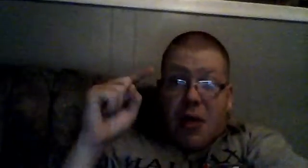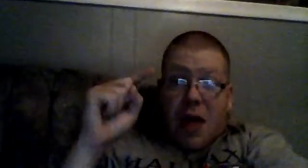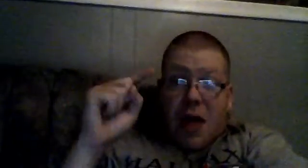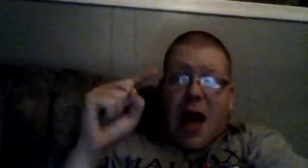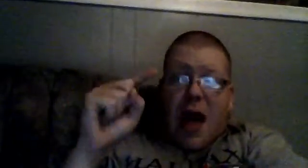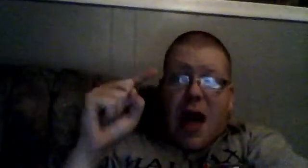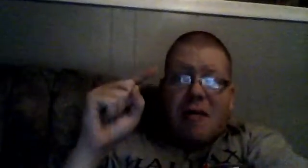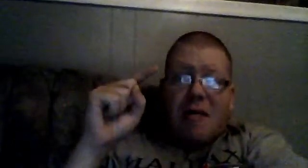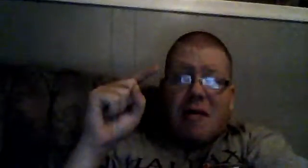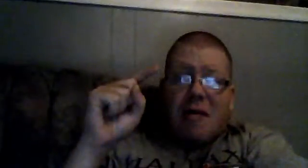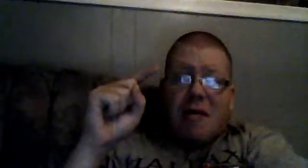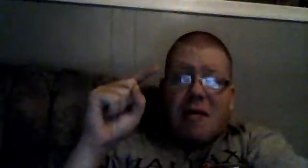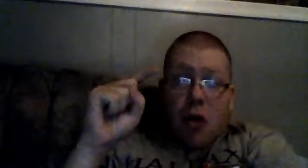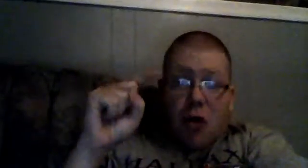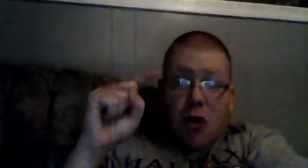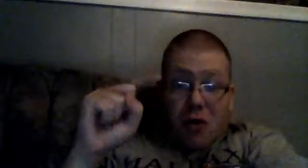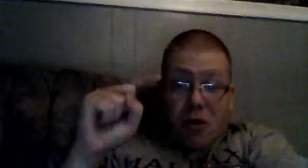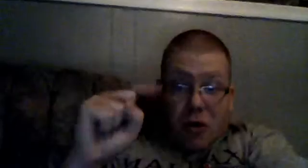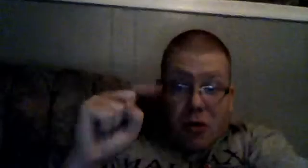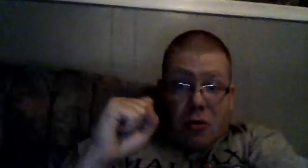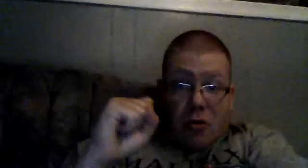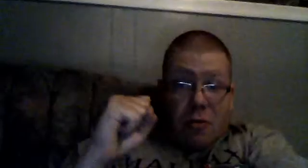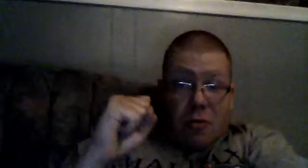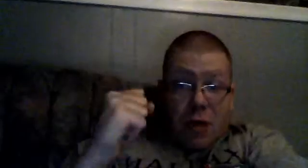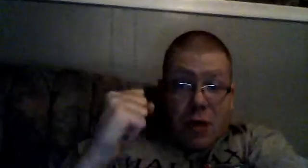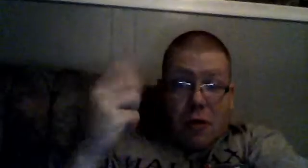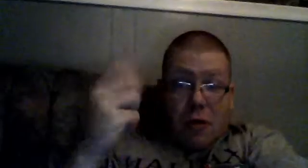that, courage, that, what,